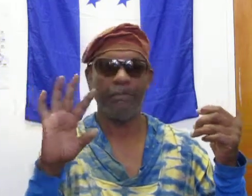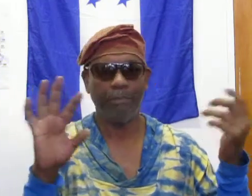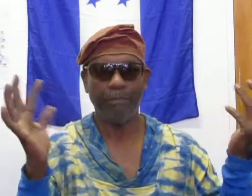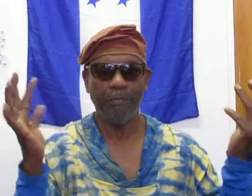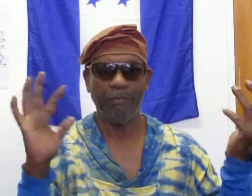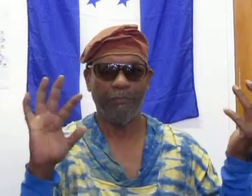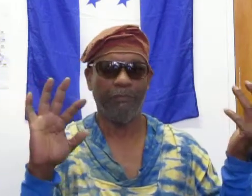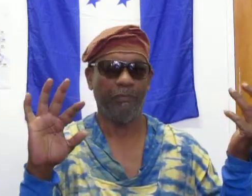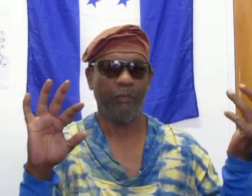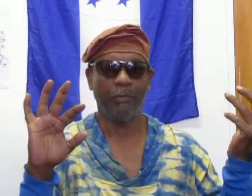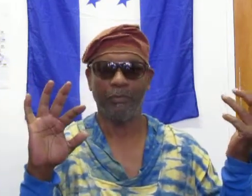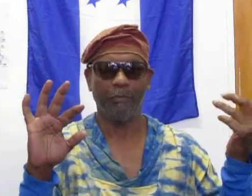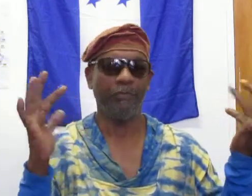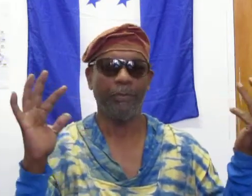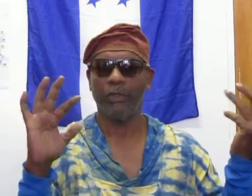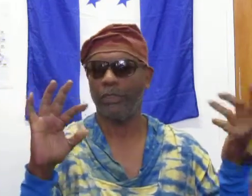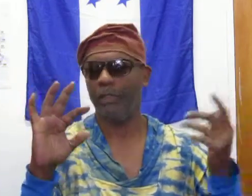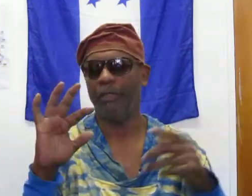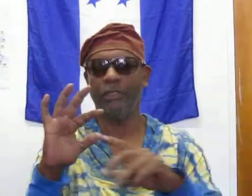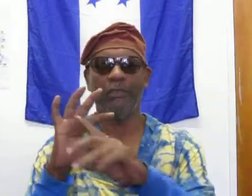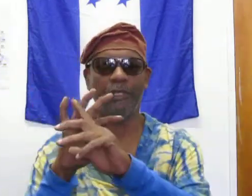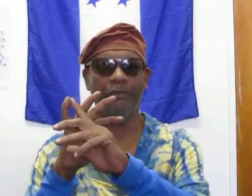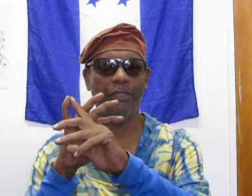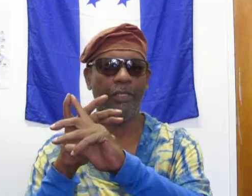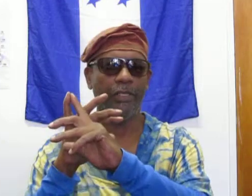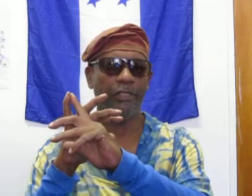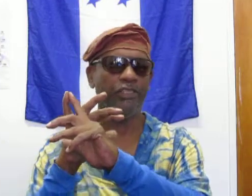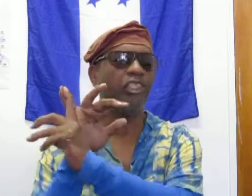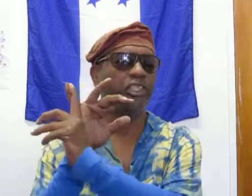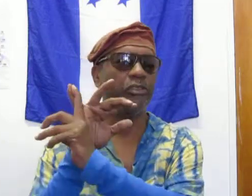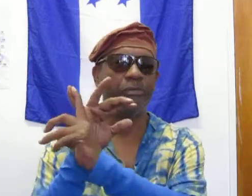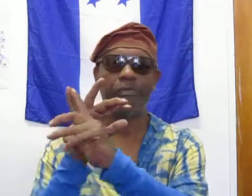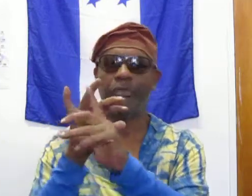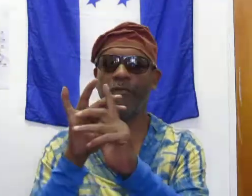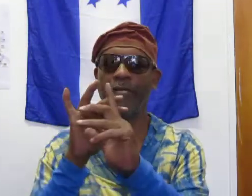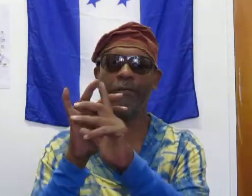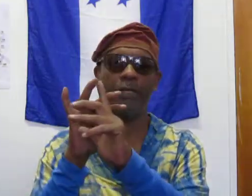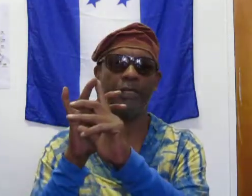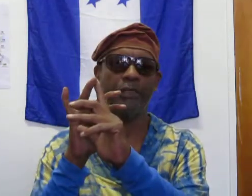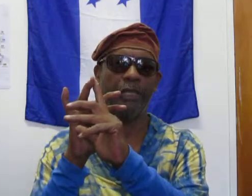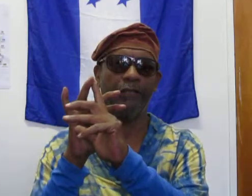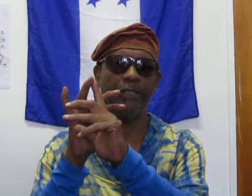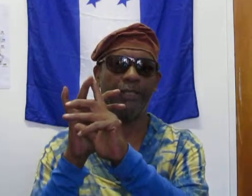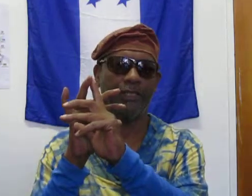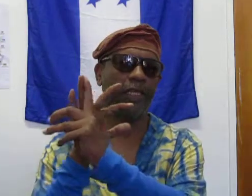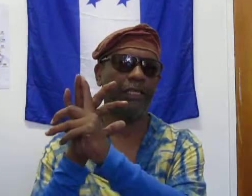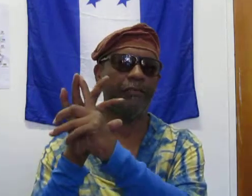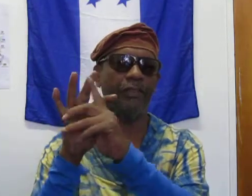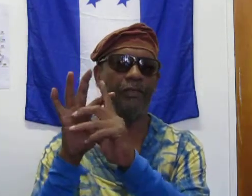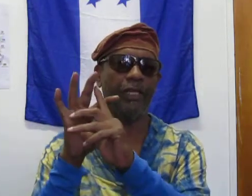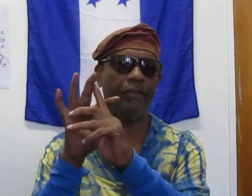parts of government. have the judicial, you have the executive, and you have